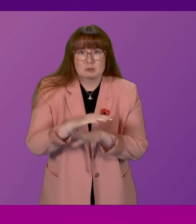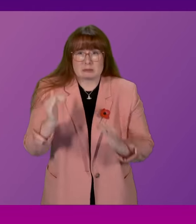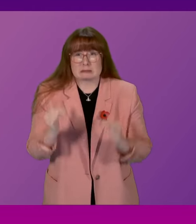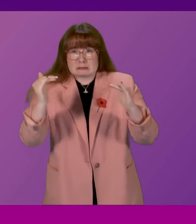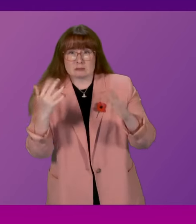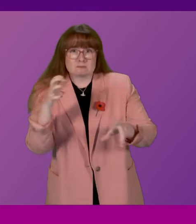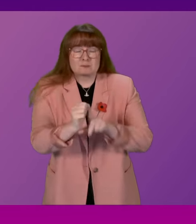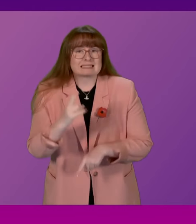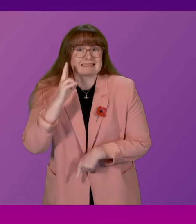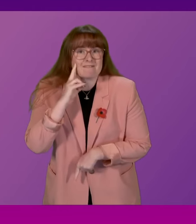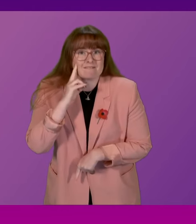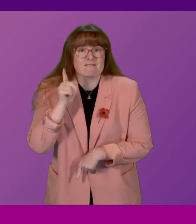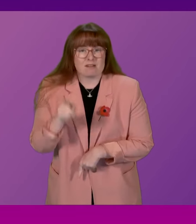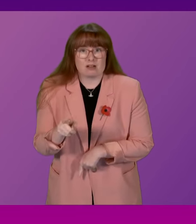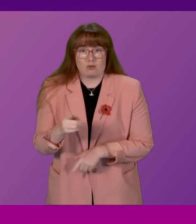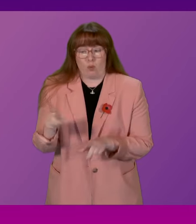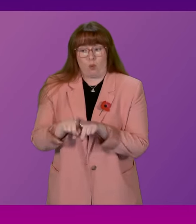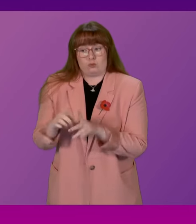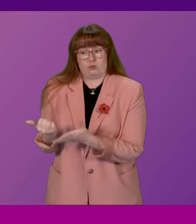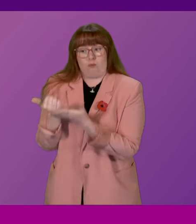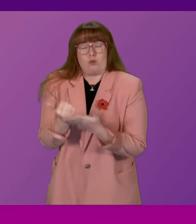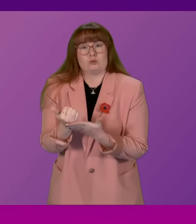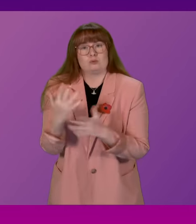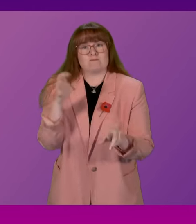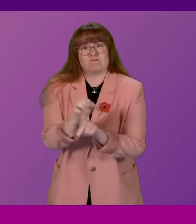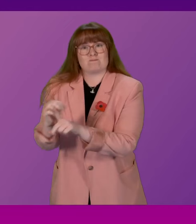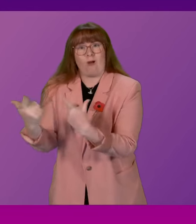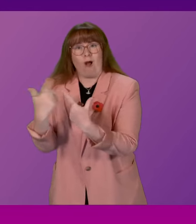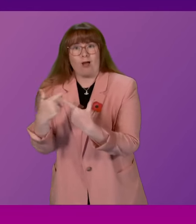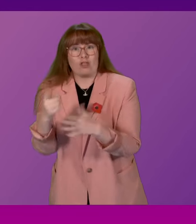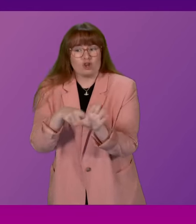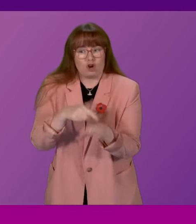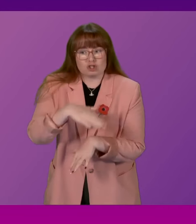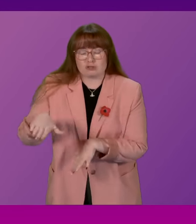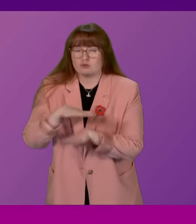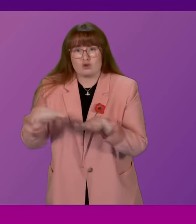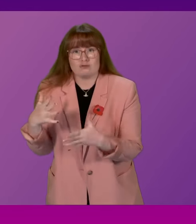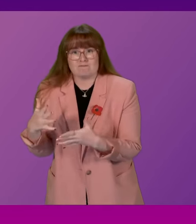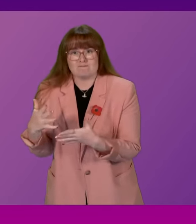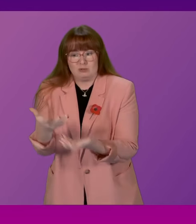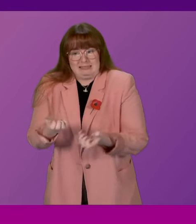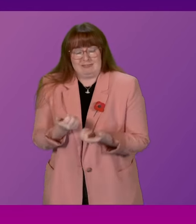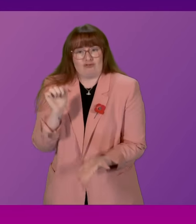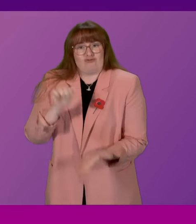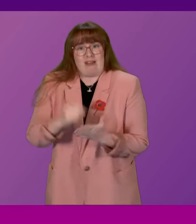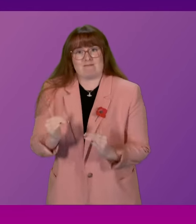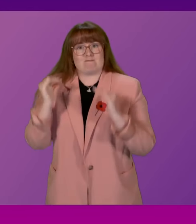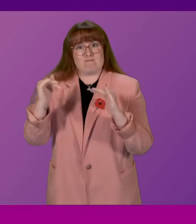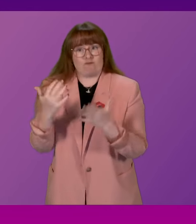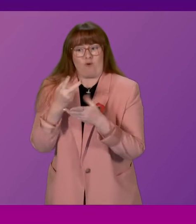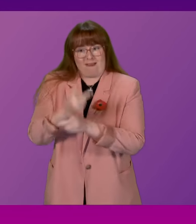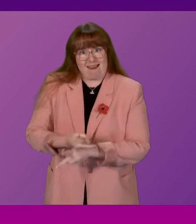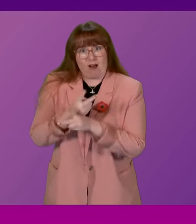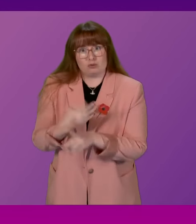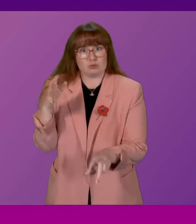deafness, including support to identify other young children who have not received the required standard of auditory brainstem response